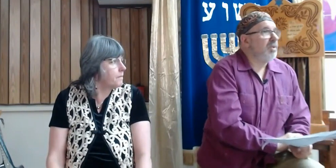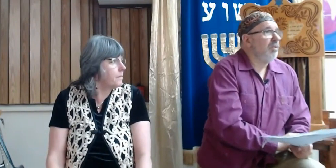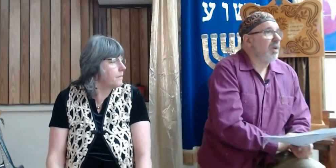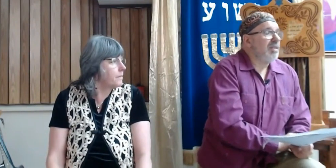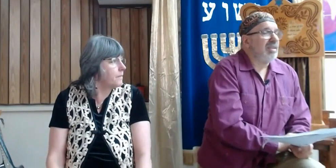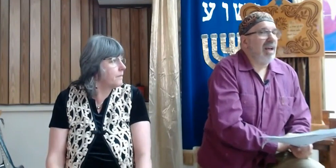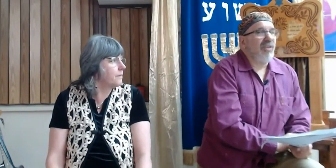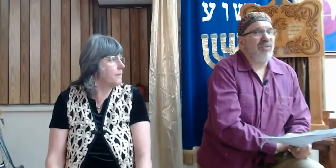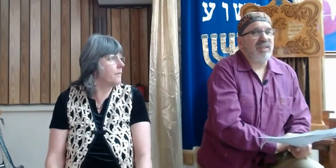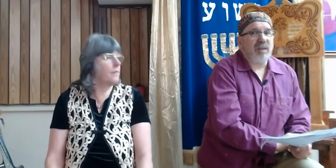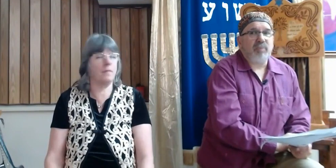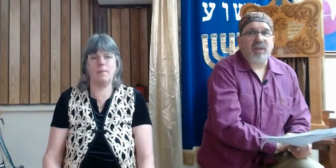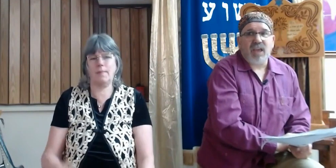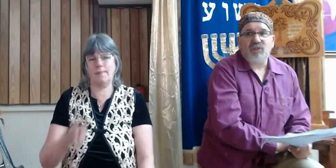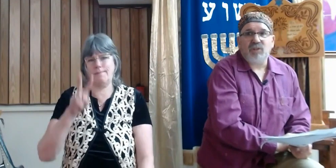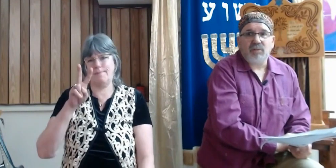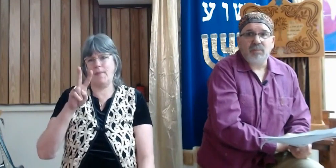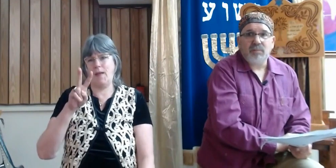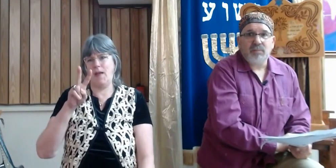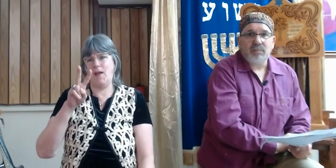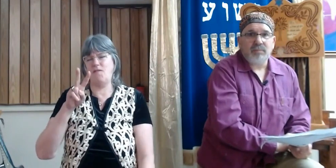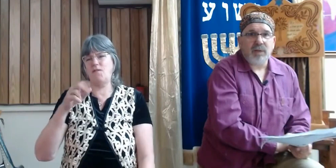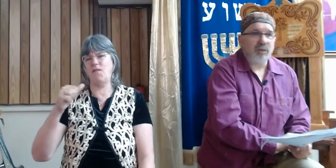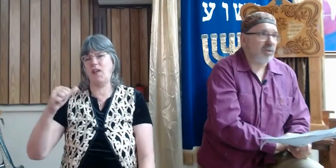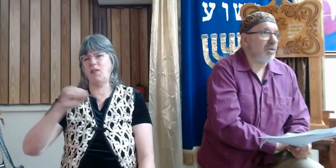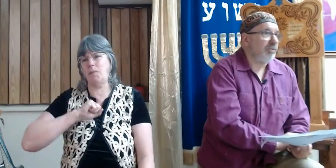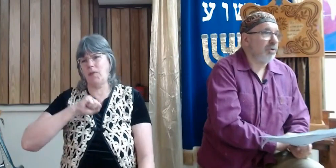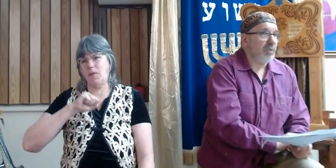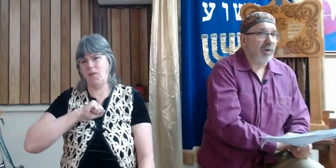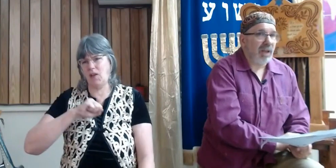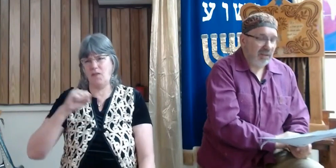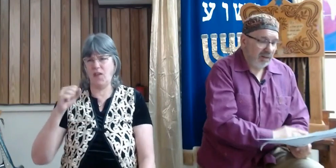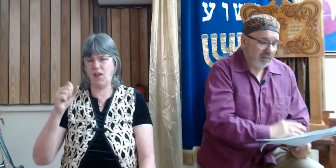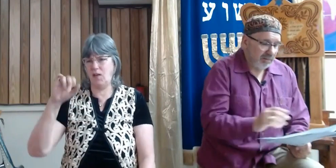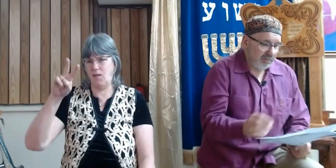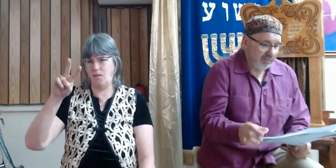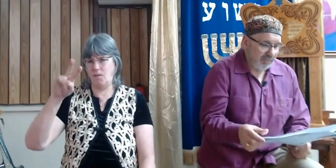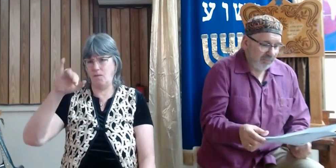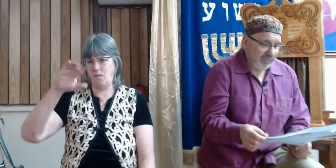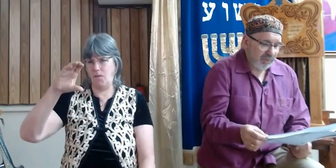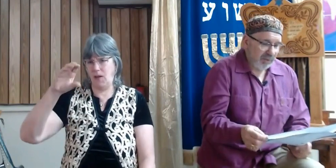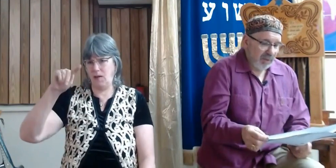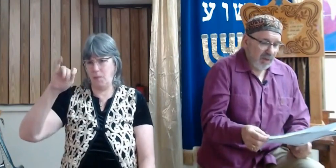victims of self-deprecation. I'll use a different word later.